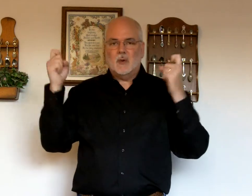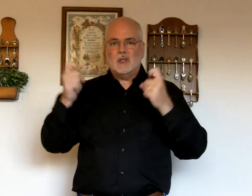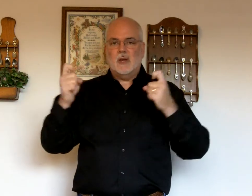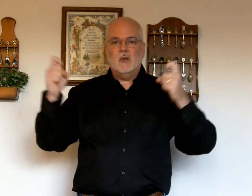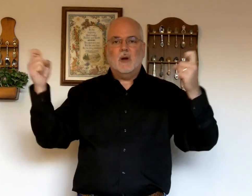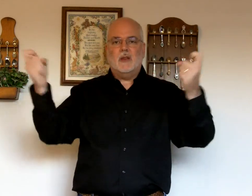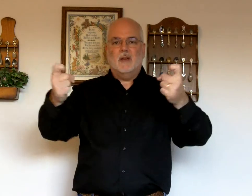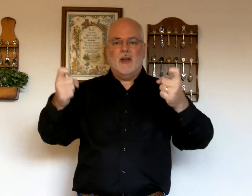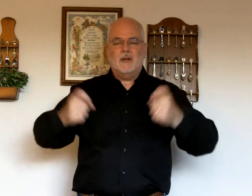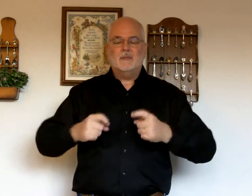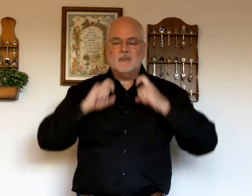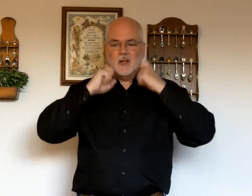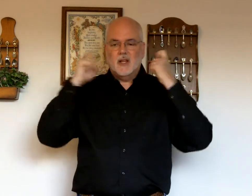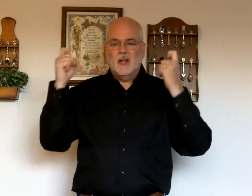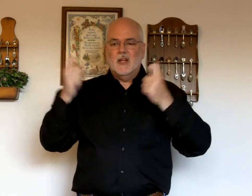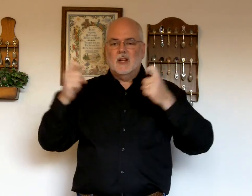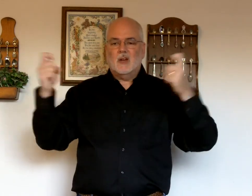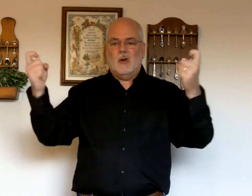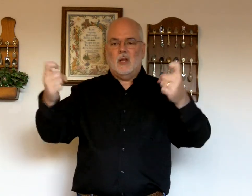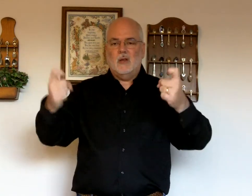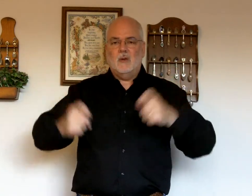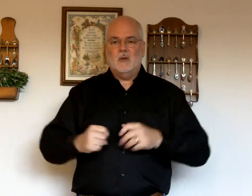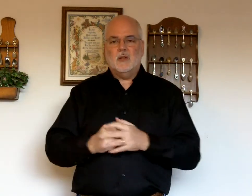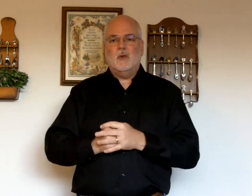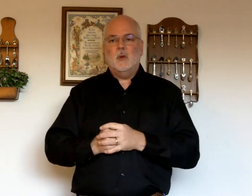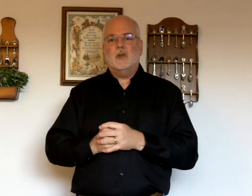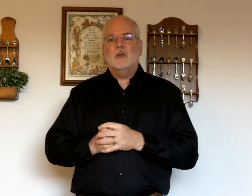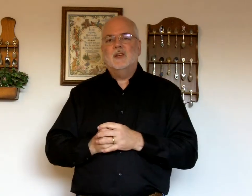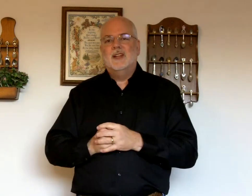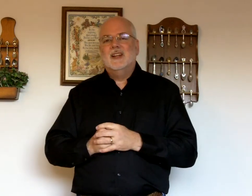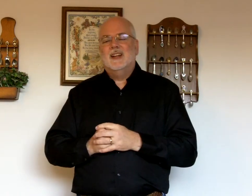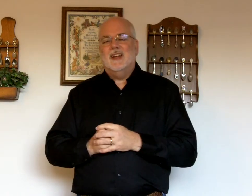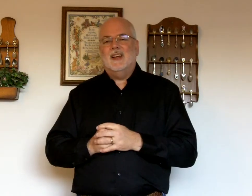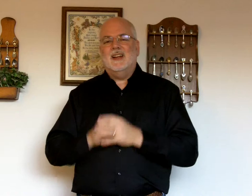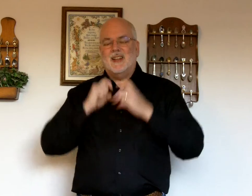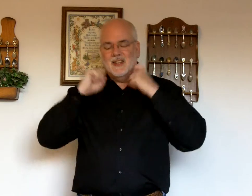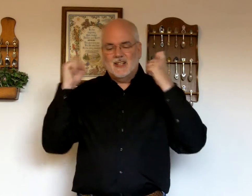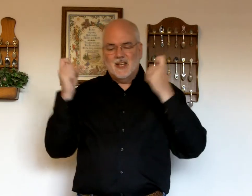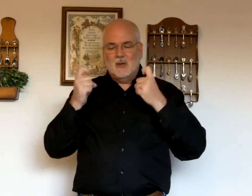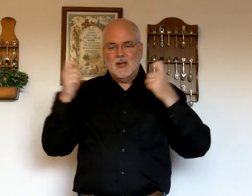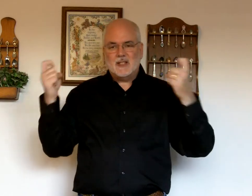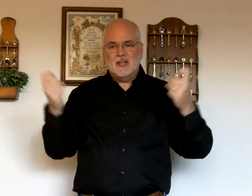which way you want to think of that. Curly-cues, if you wish. Uh, anyway, Sin.